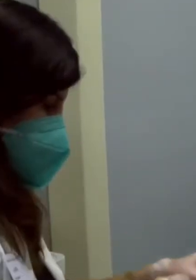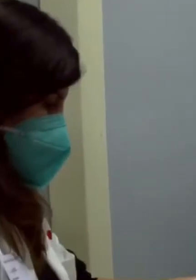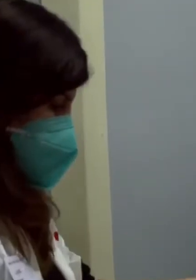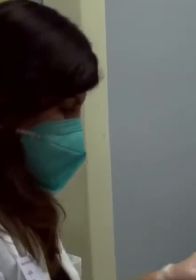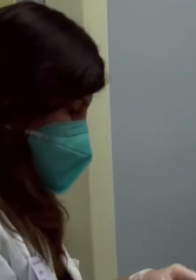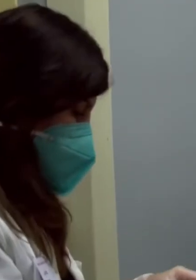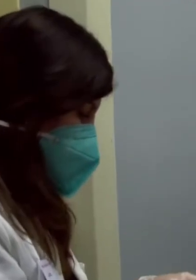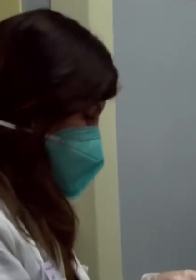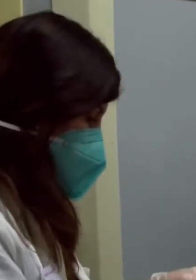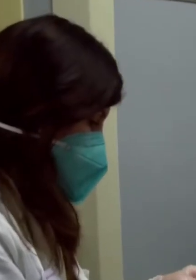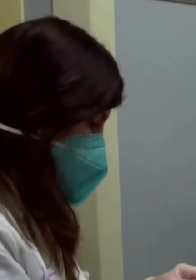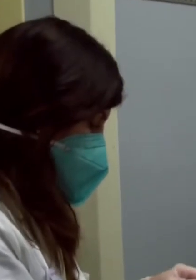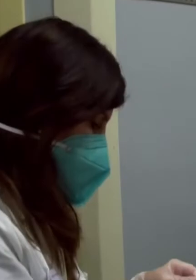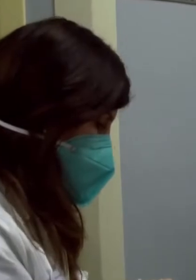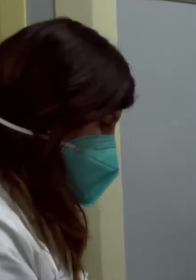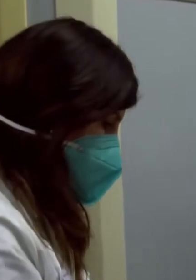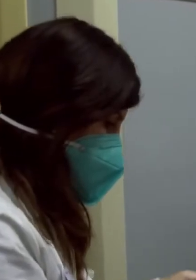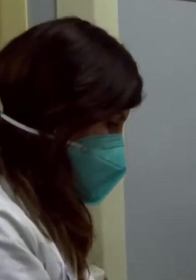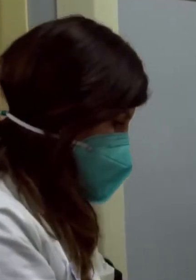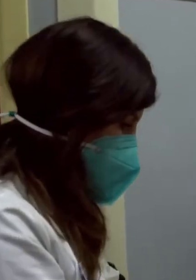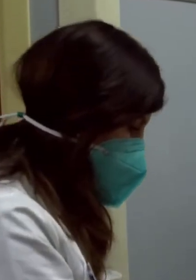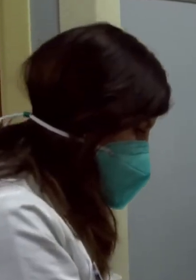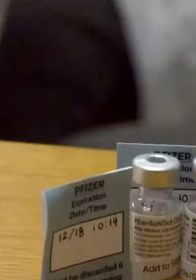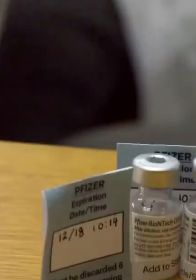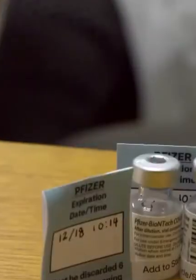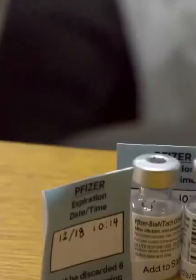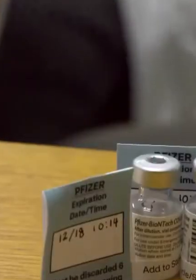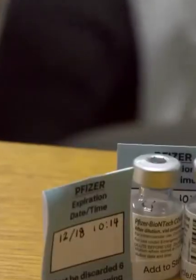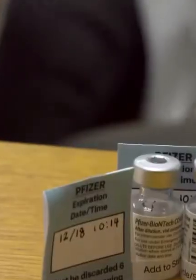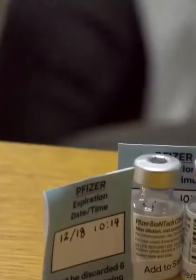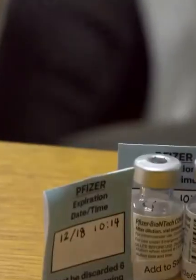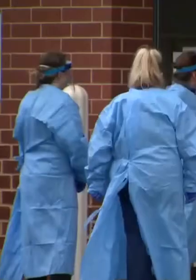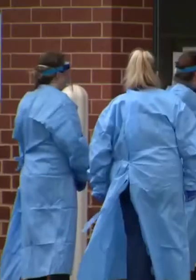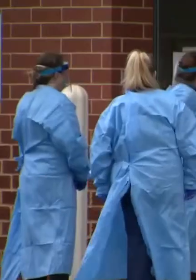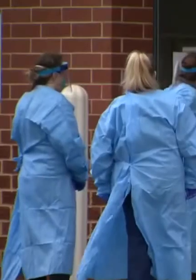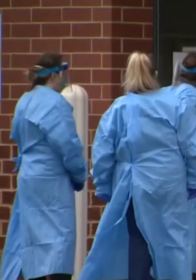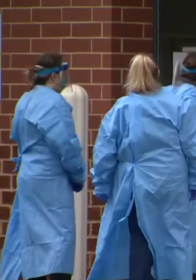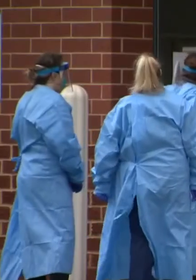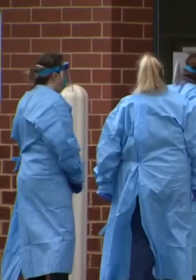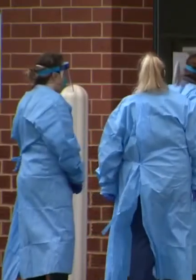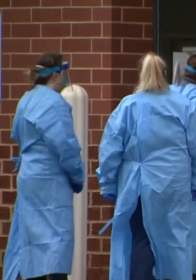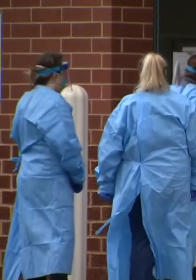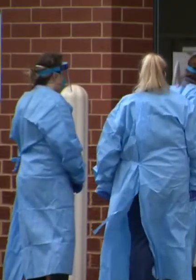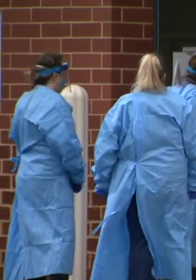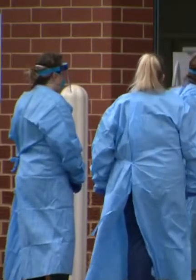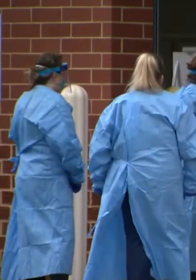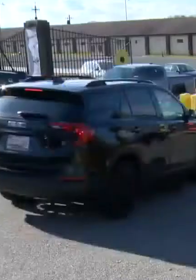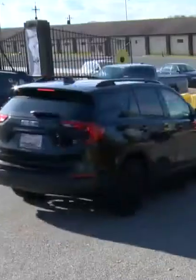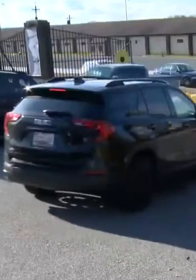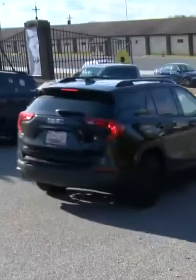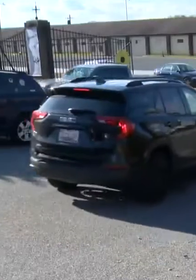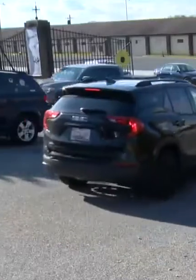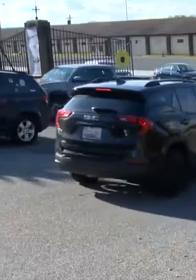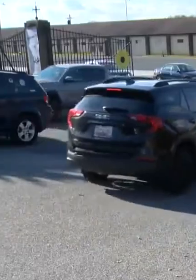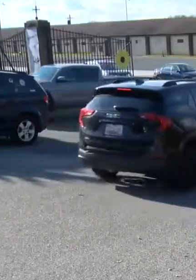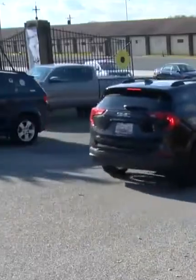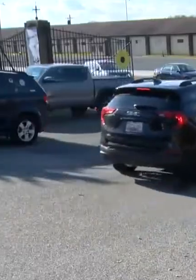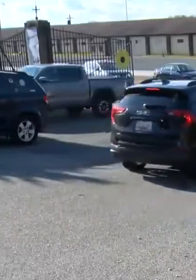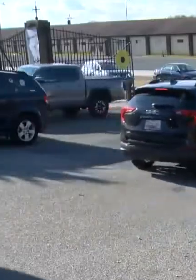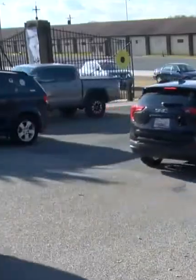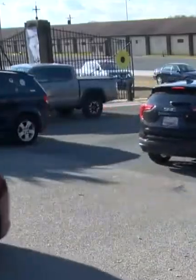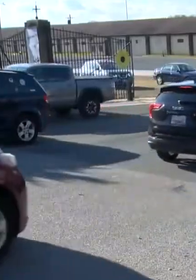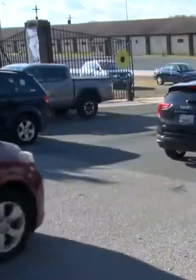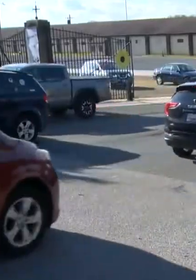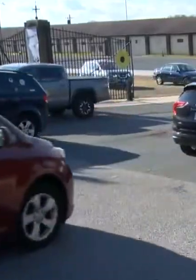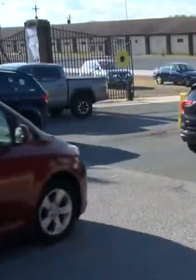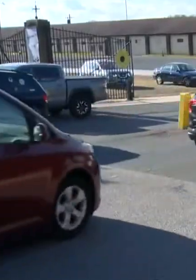setting up 12 more mass vaccination sites across the state, including in Howard and Arundel, Baltimore, and Hartford counties. The first one that